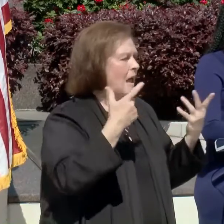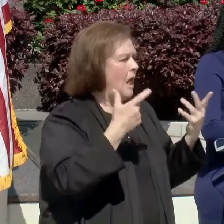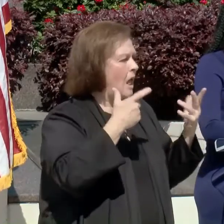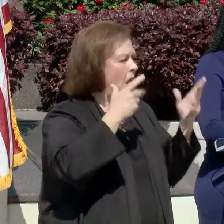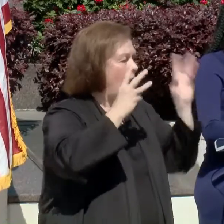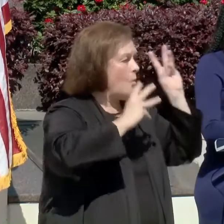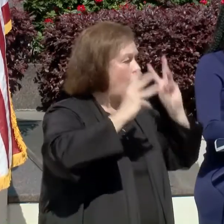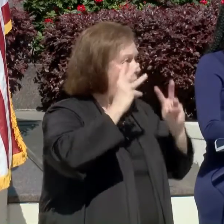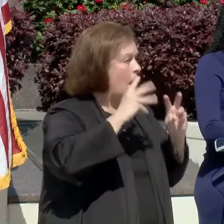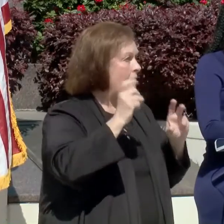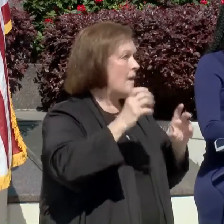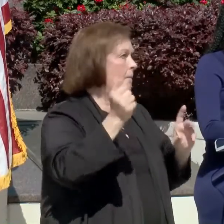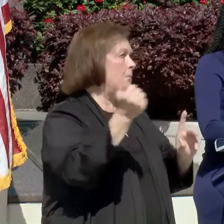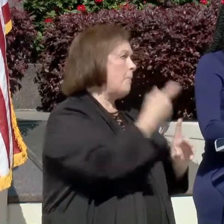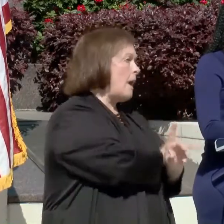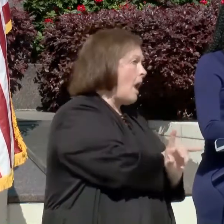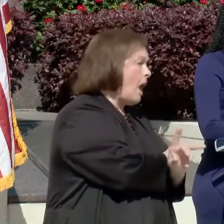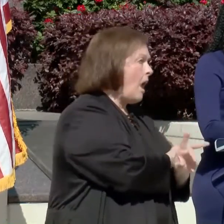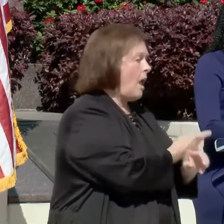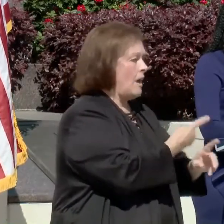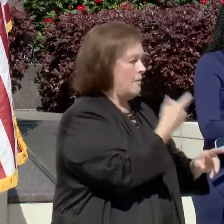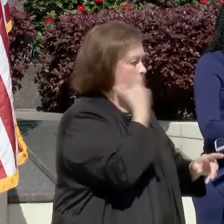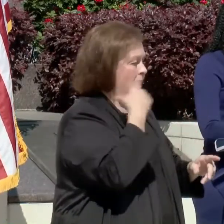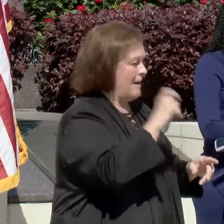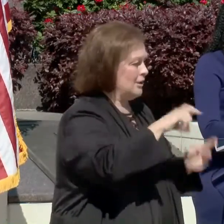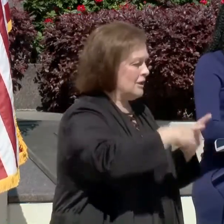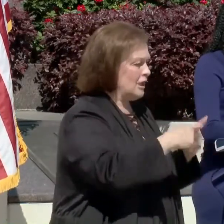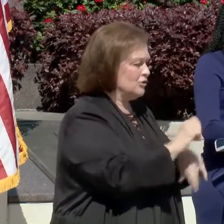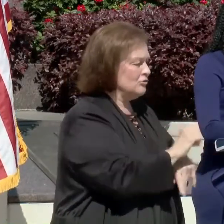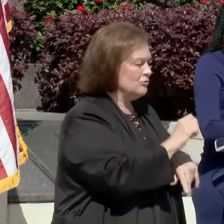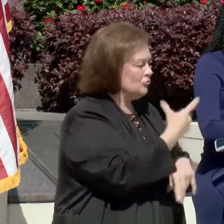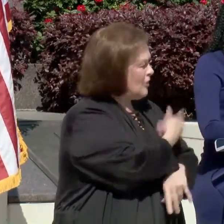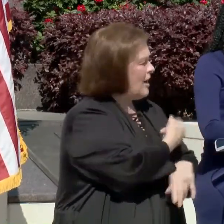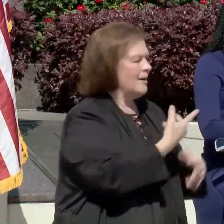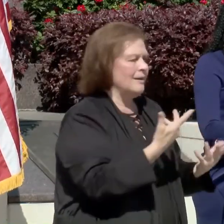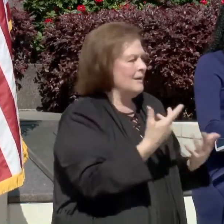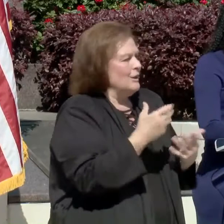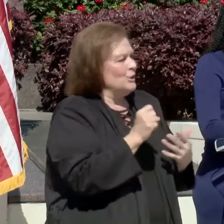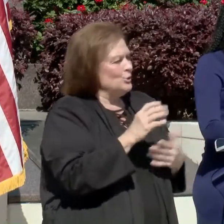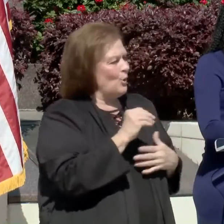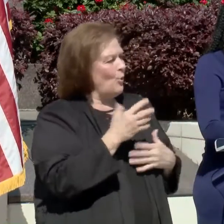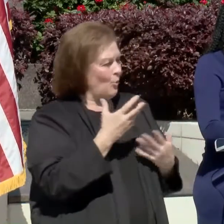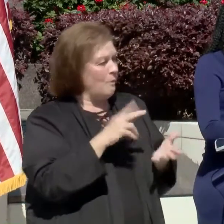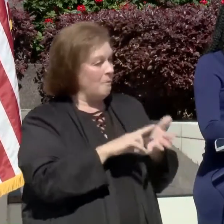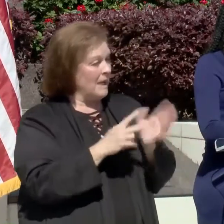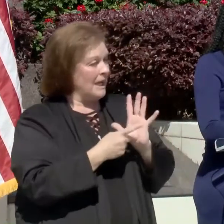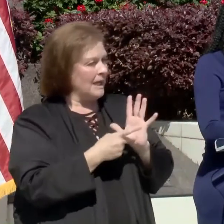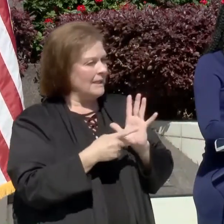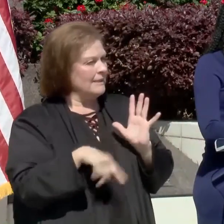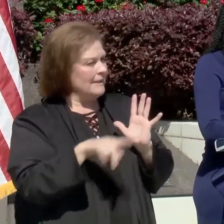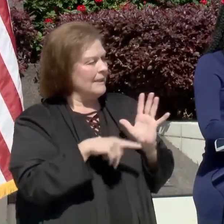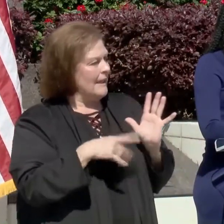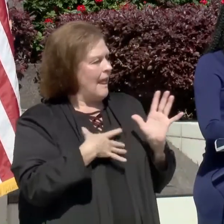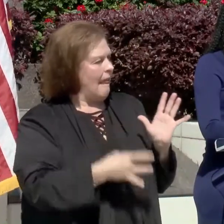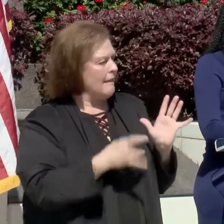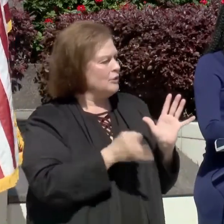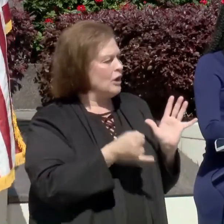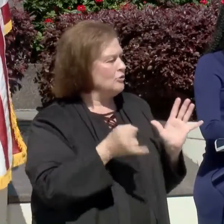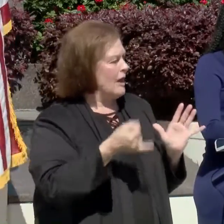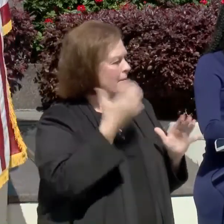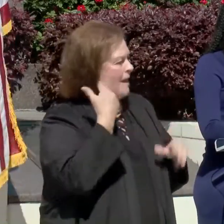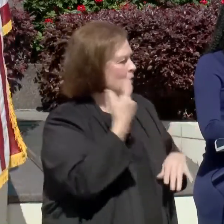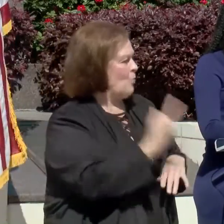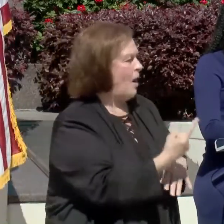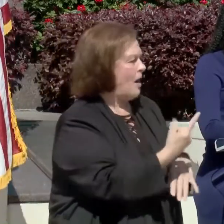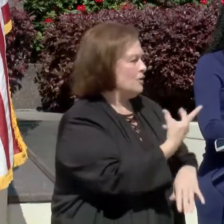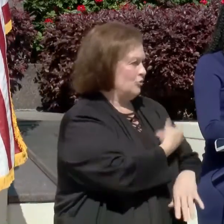the three week or four week appointment. So there has been a demand from niche populations. But we do agree that the